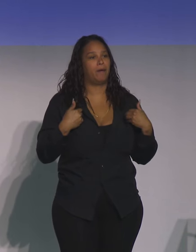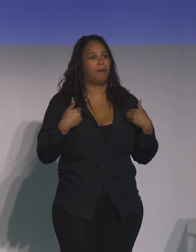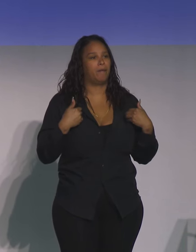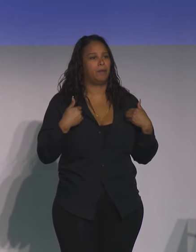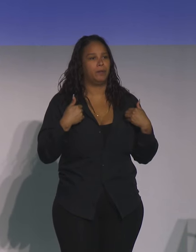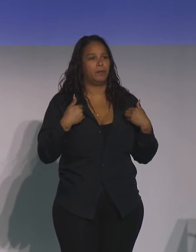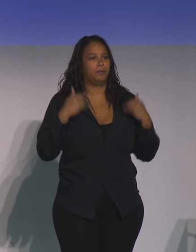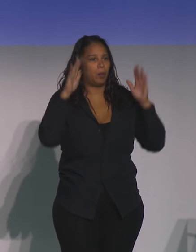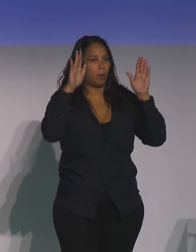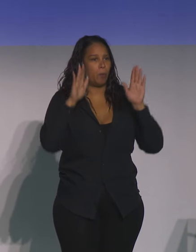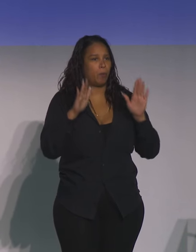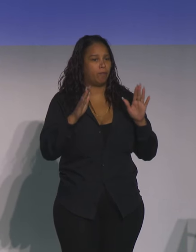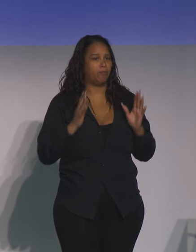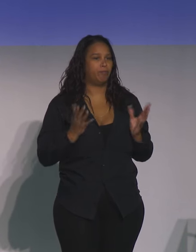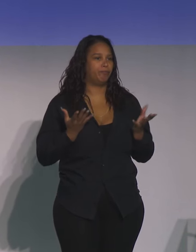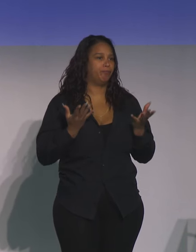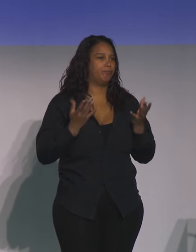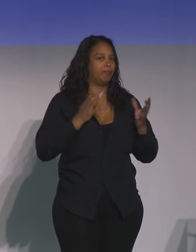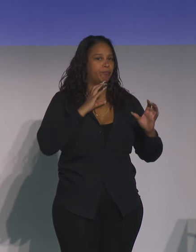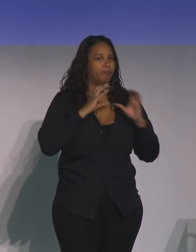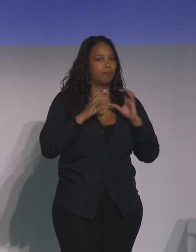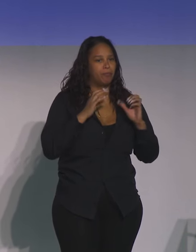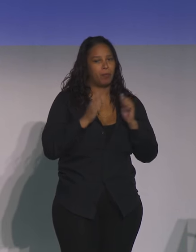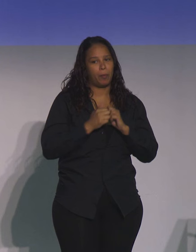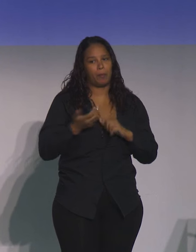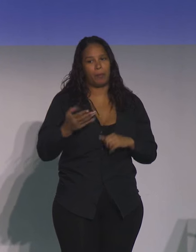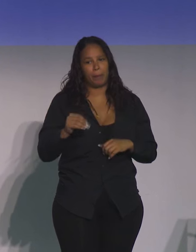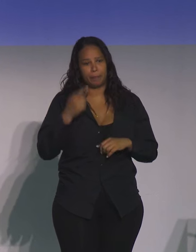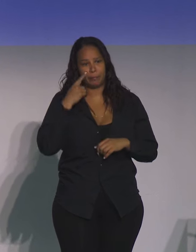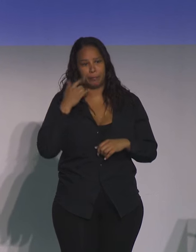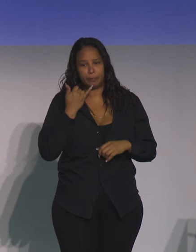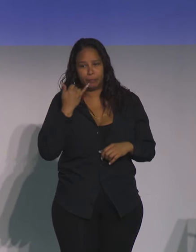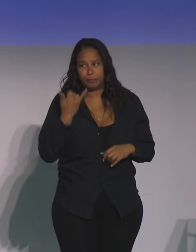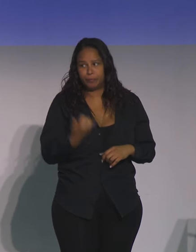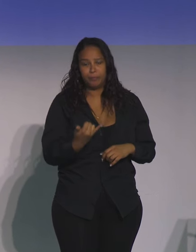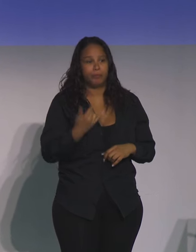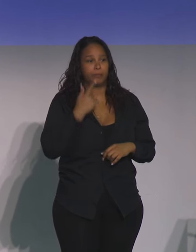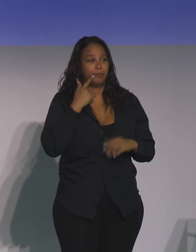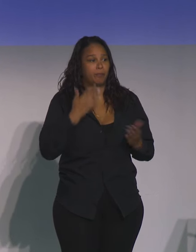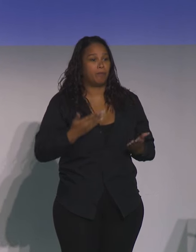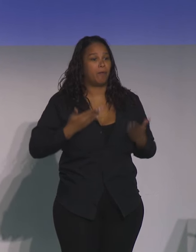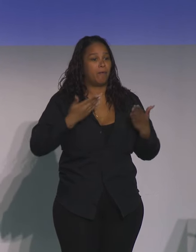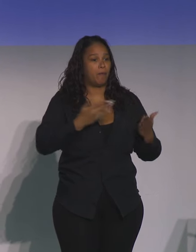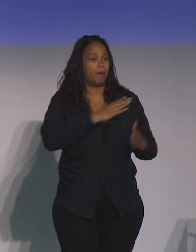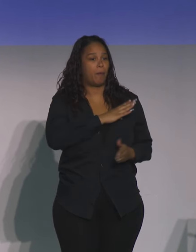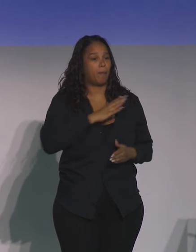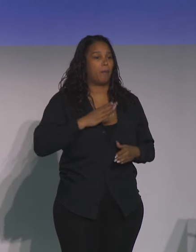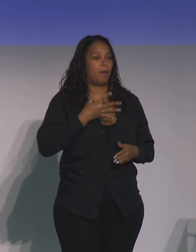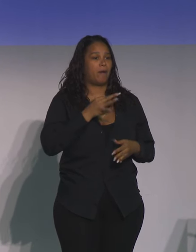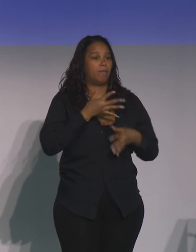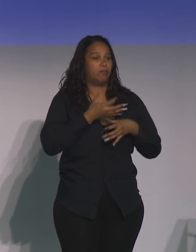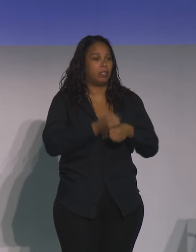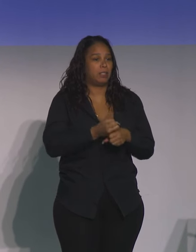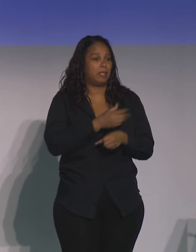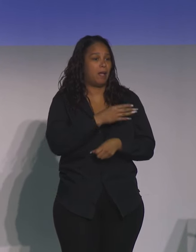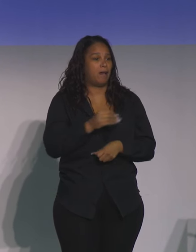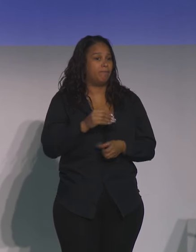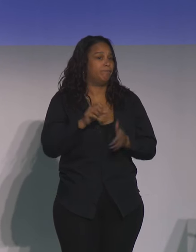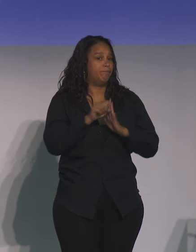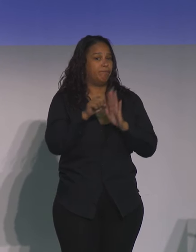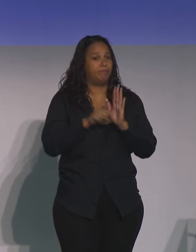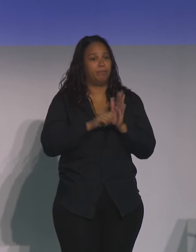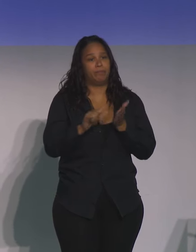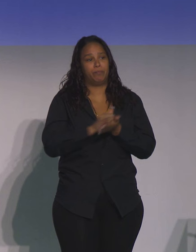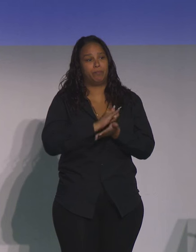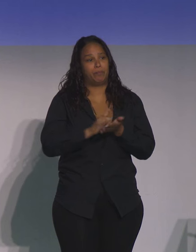conversation when I called him to say that, upon my recommendation, the Board of Trustees of the State University of New York had